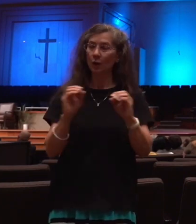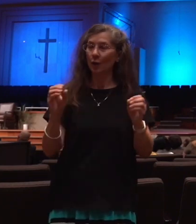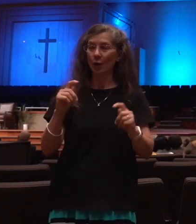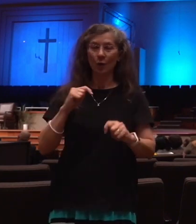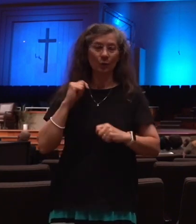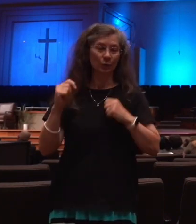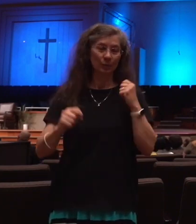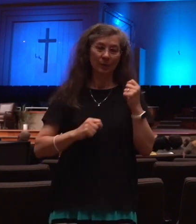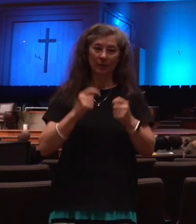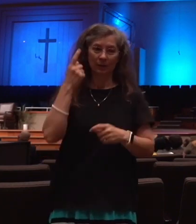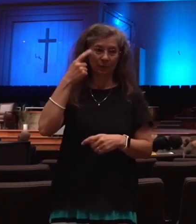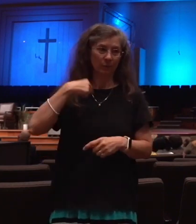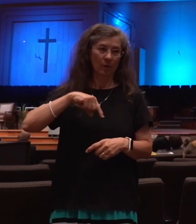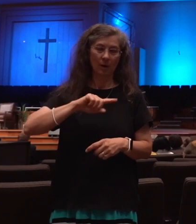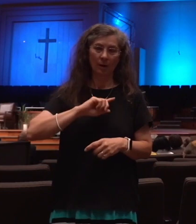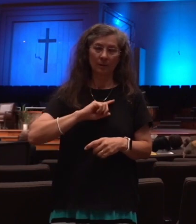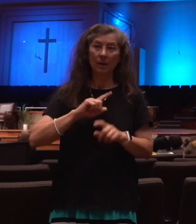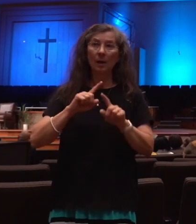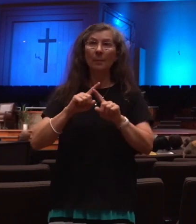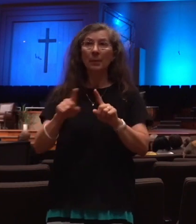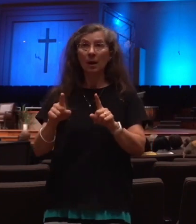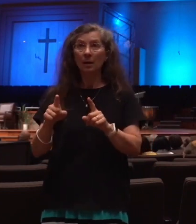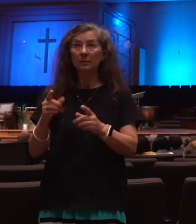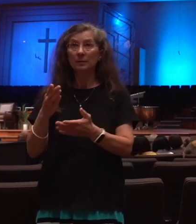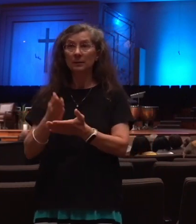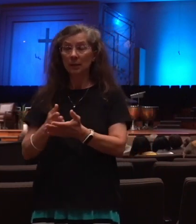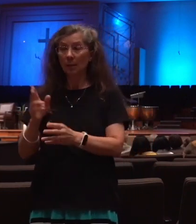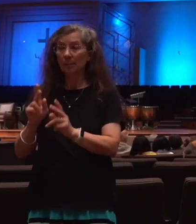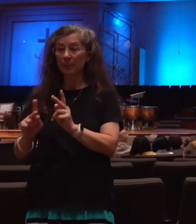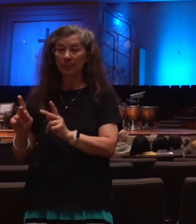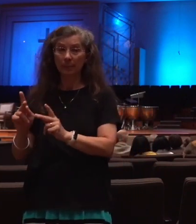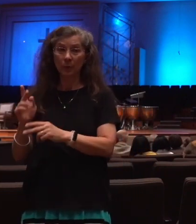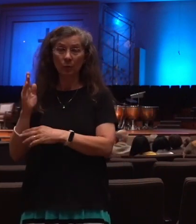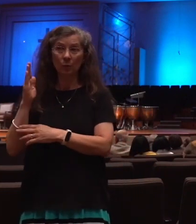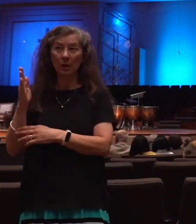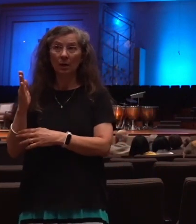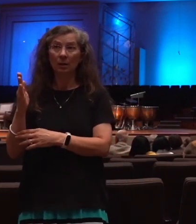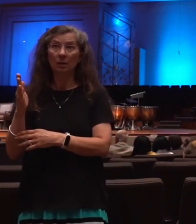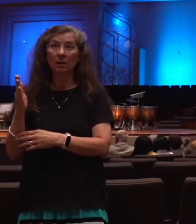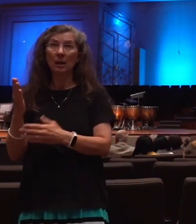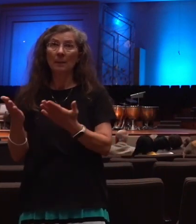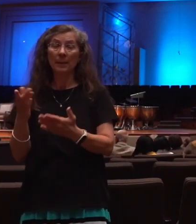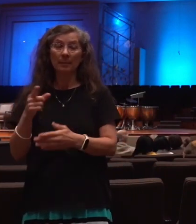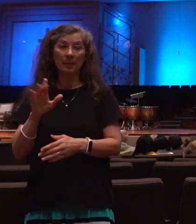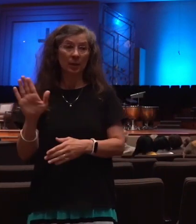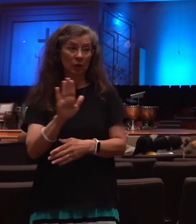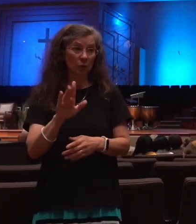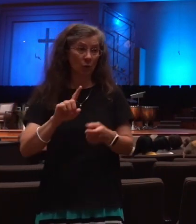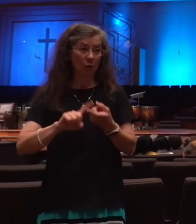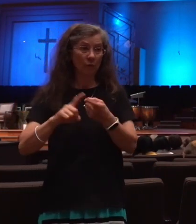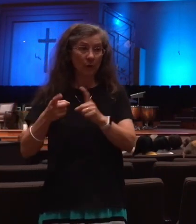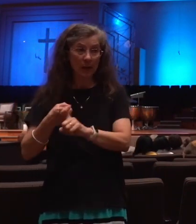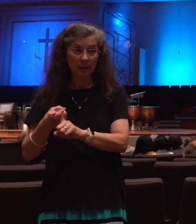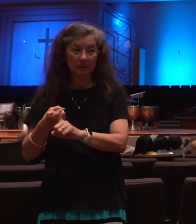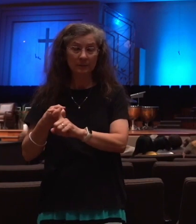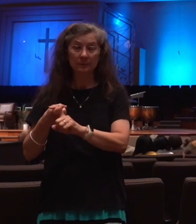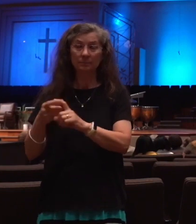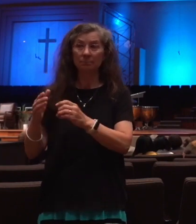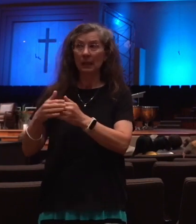But there are people who might. You may have friends, neighbors, etc. And